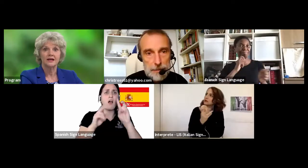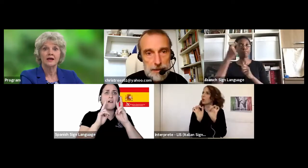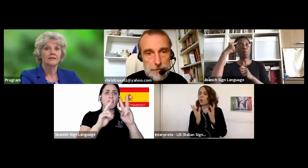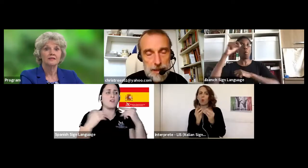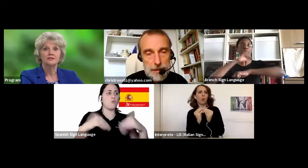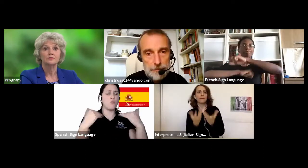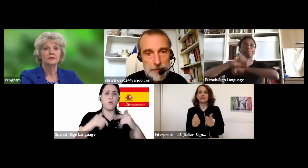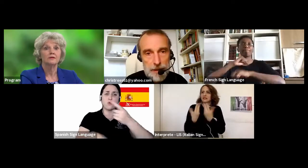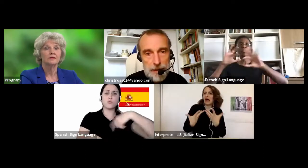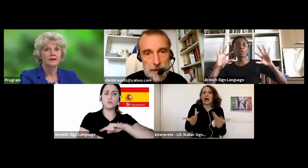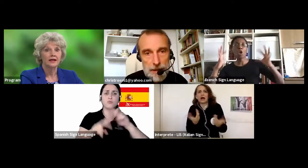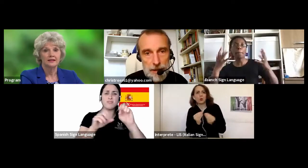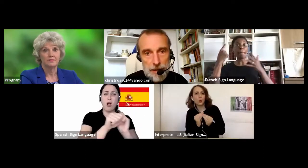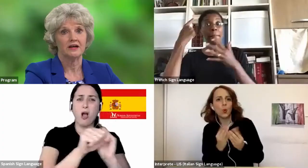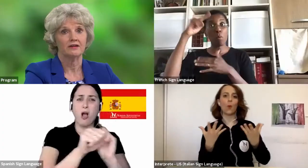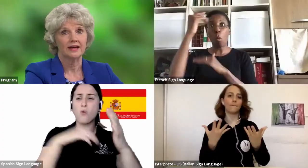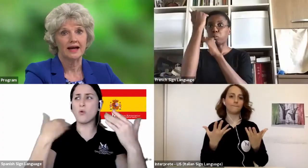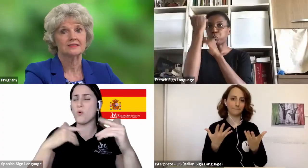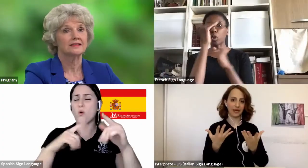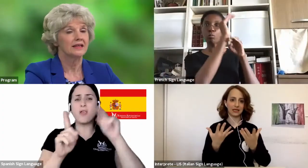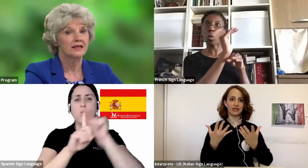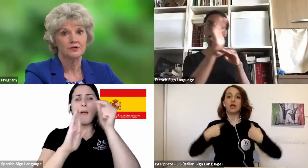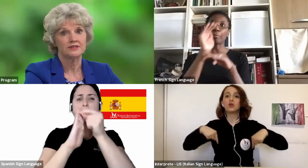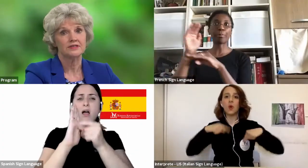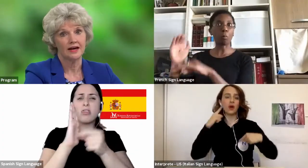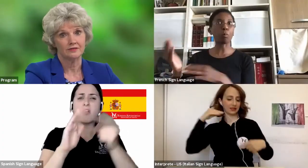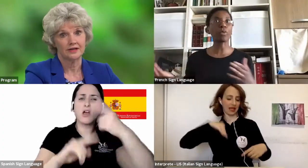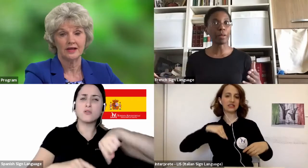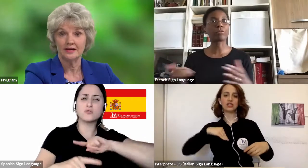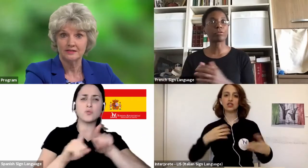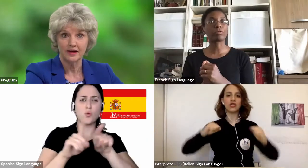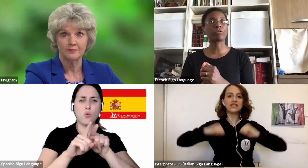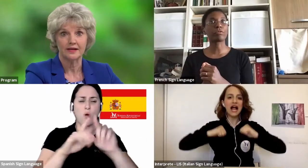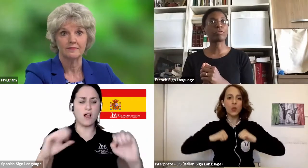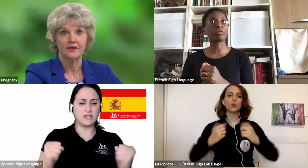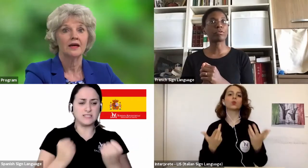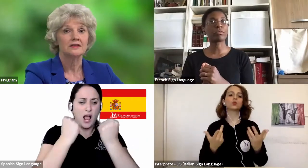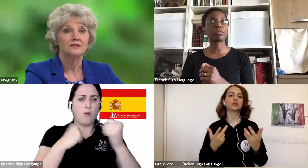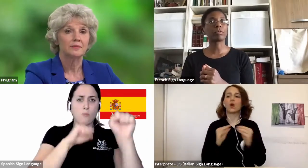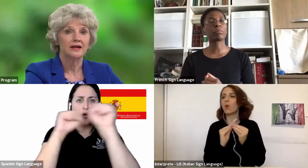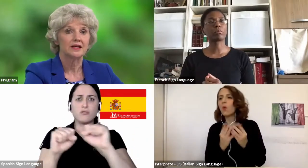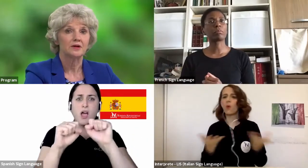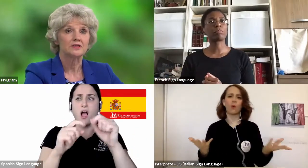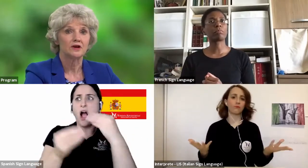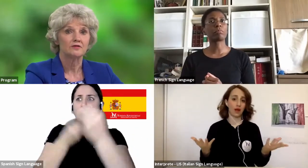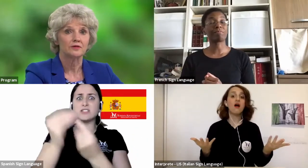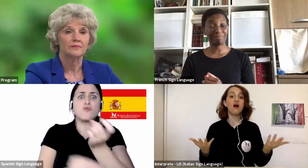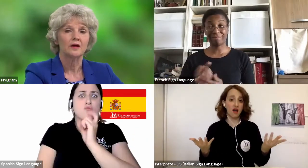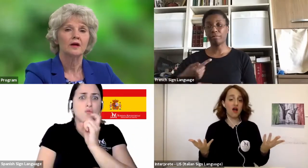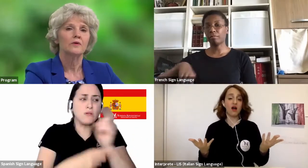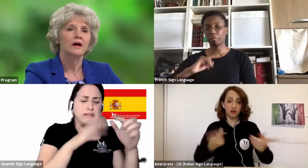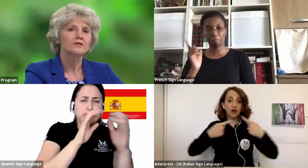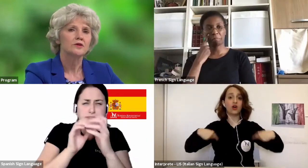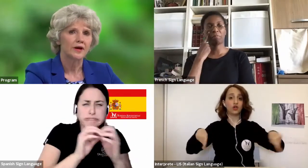that this would likely be our last in-person gathering as a family until the pandemic was over.